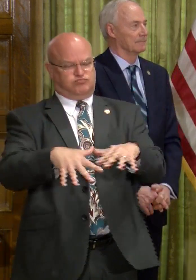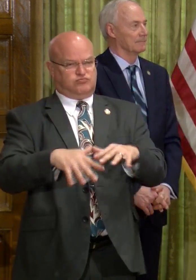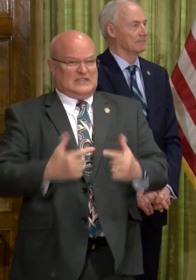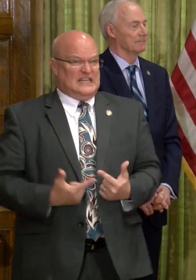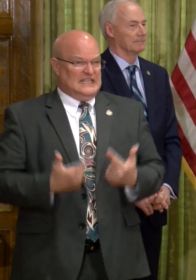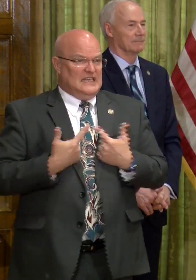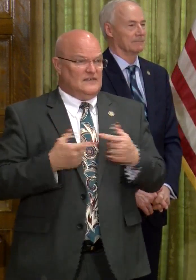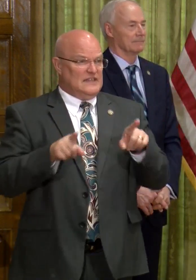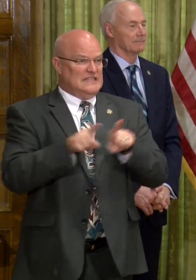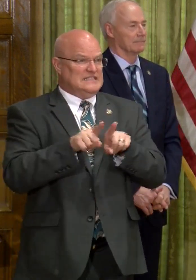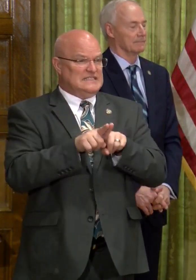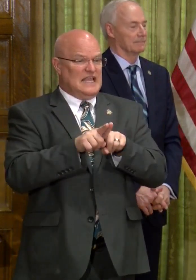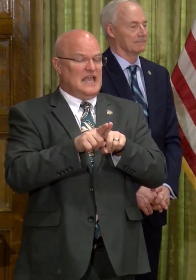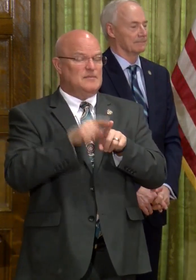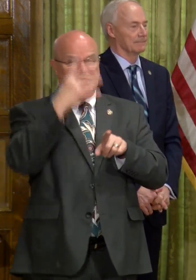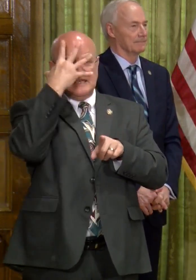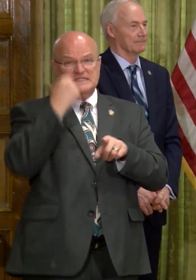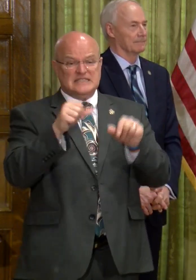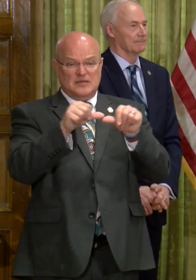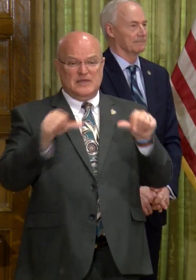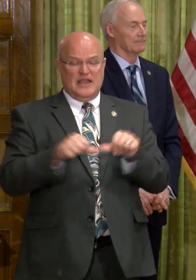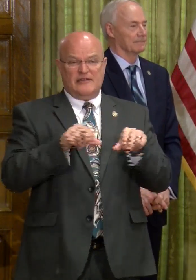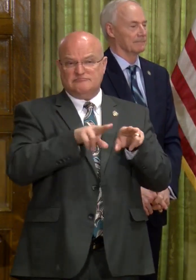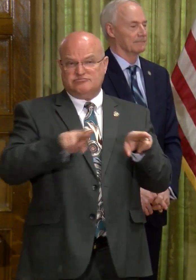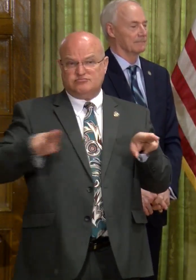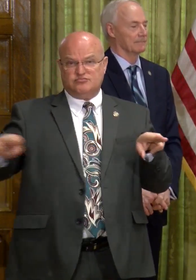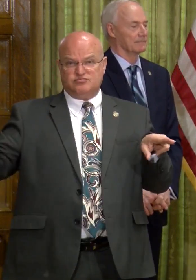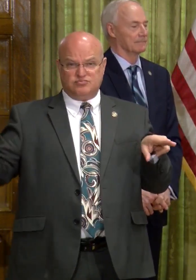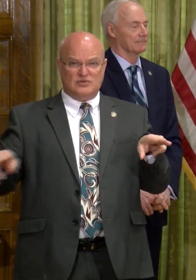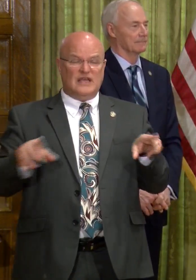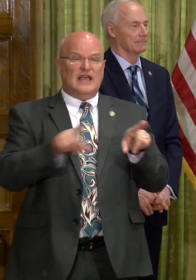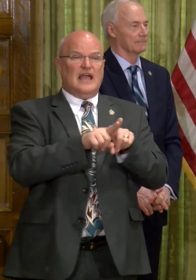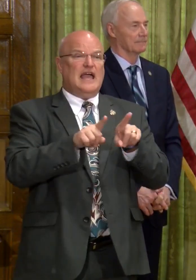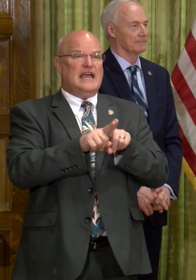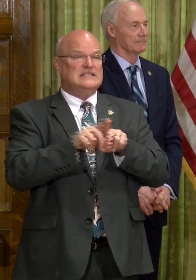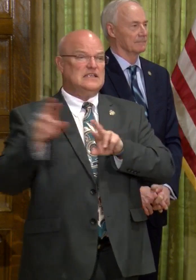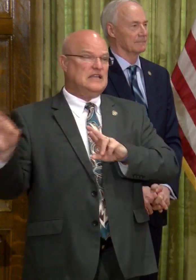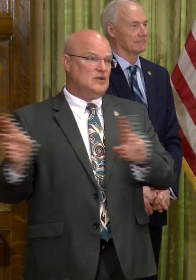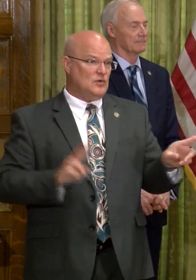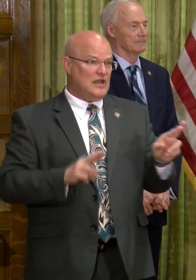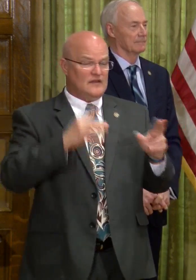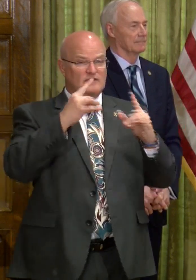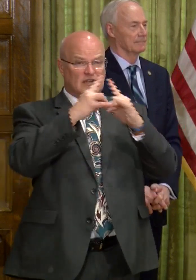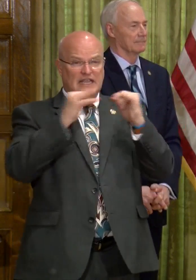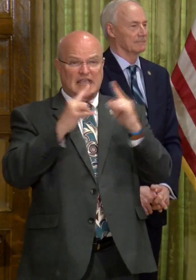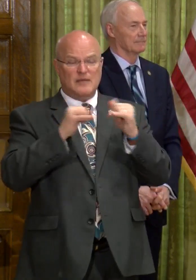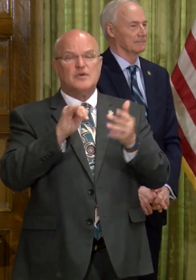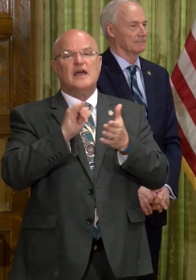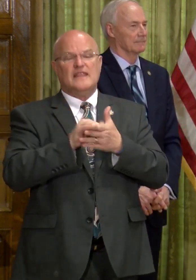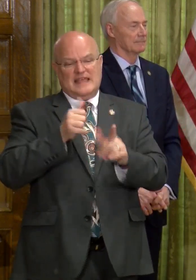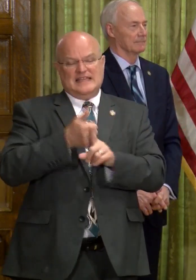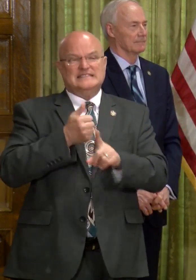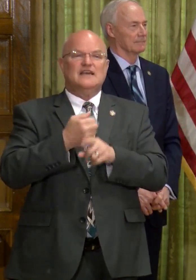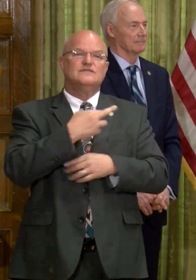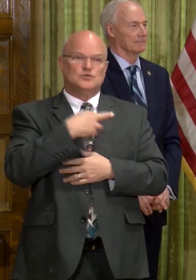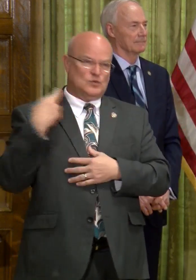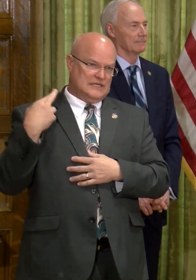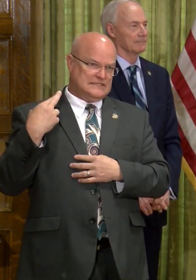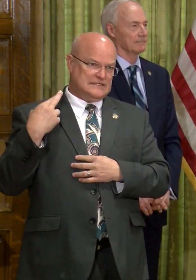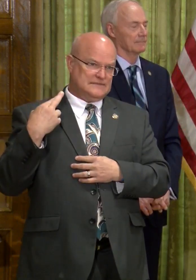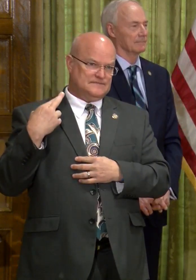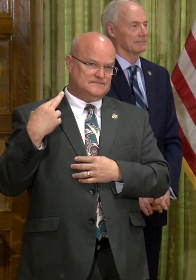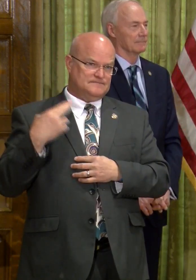living in the same sort of barracks, uh, type of setting, um, as they're preparing for campers, you know, that itself is a risk.